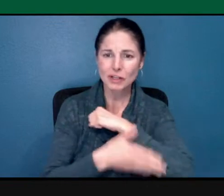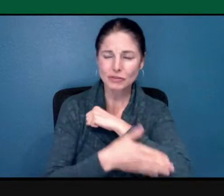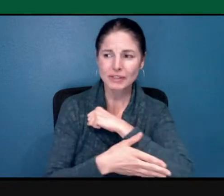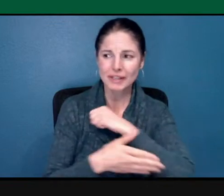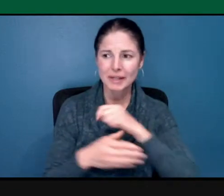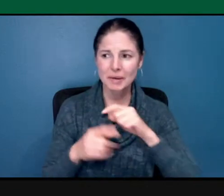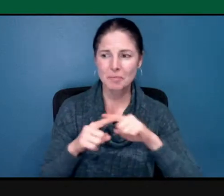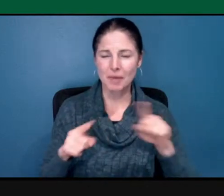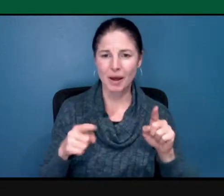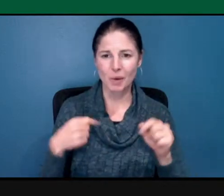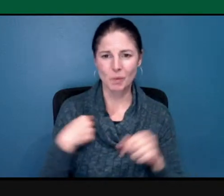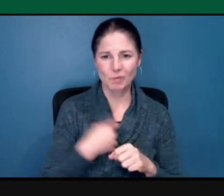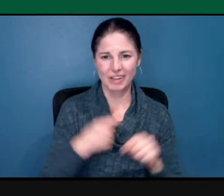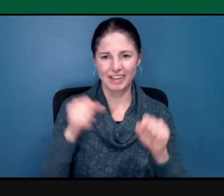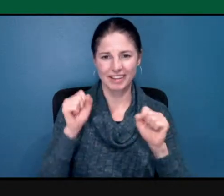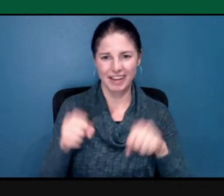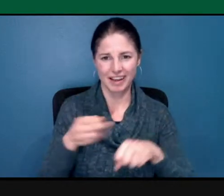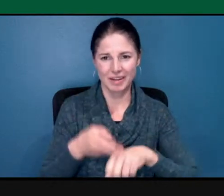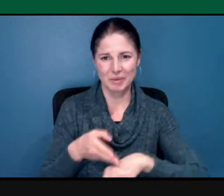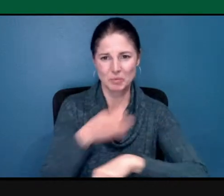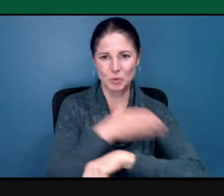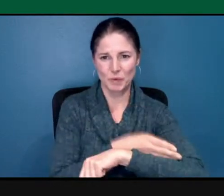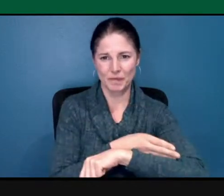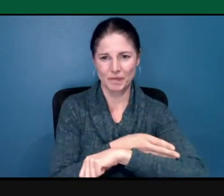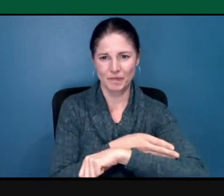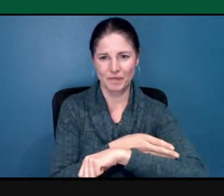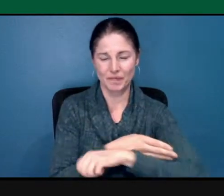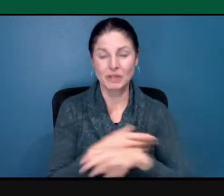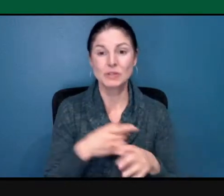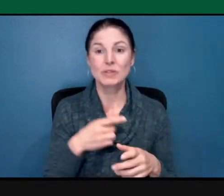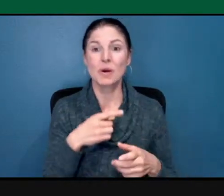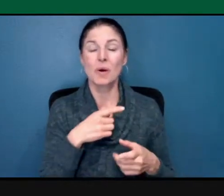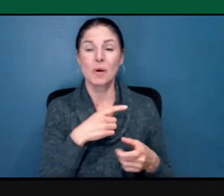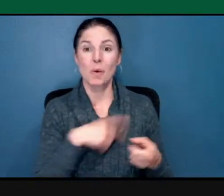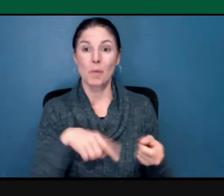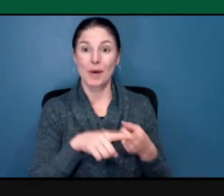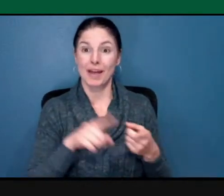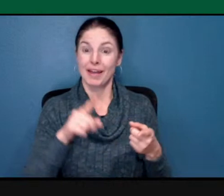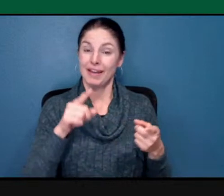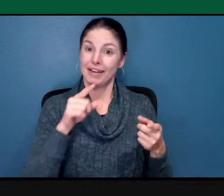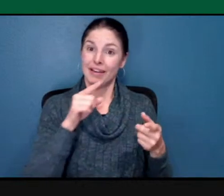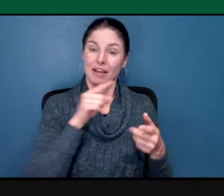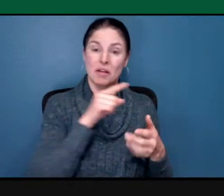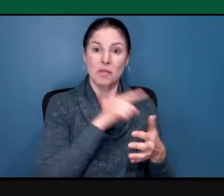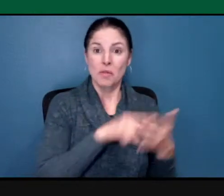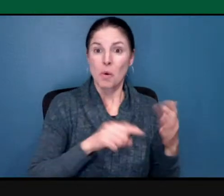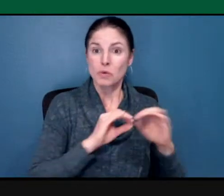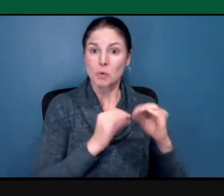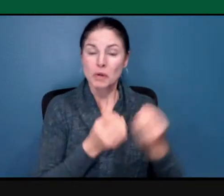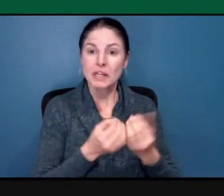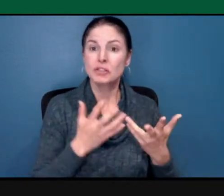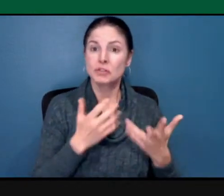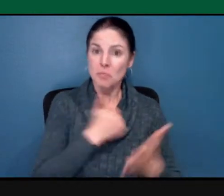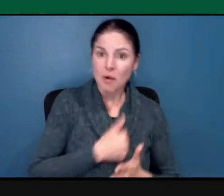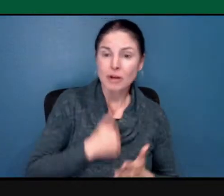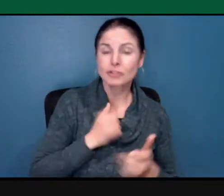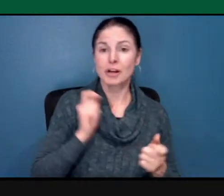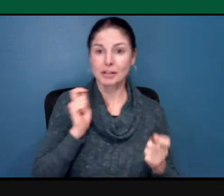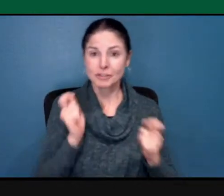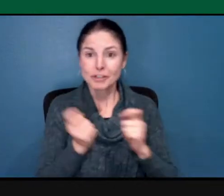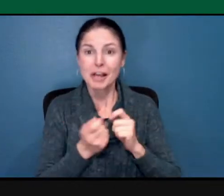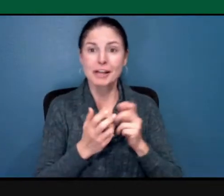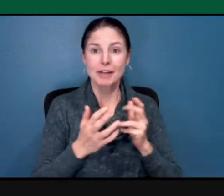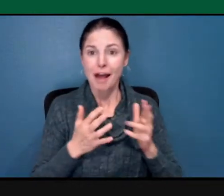better. So I thought it was that moment, that point in time that we were going to show that we could do better.